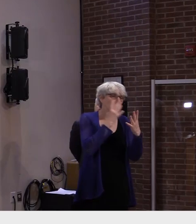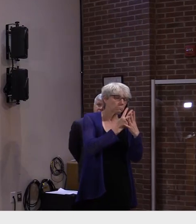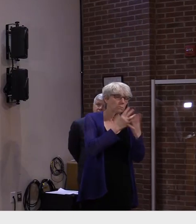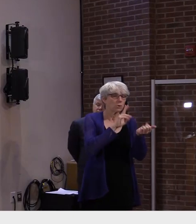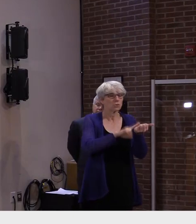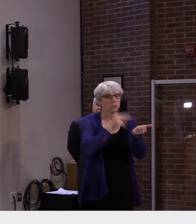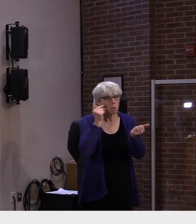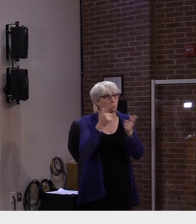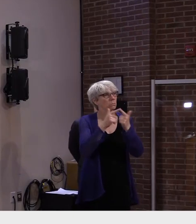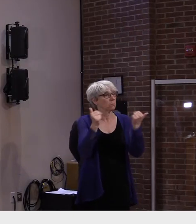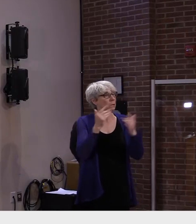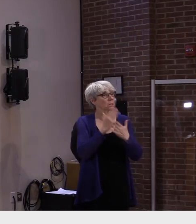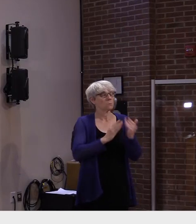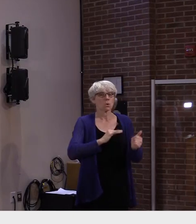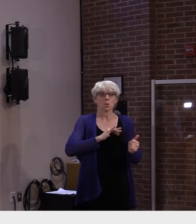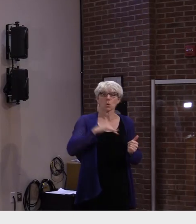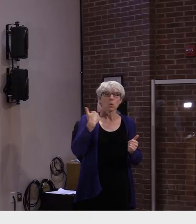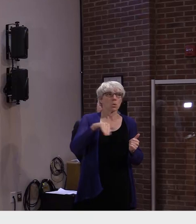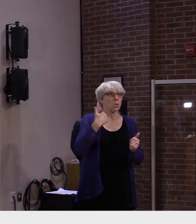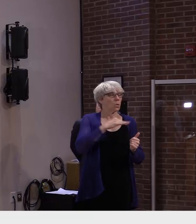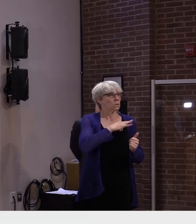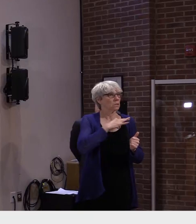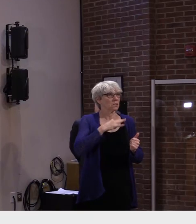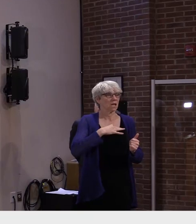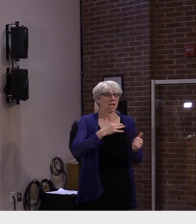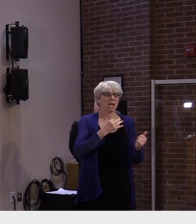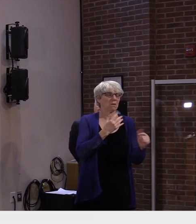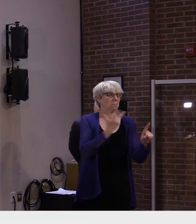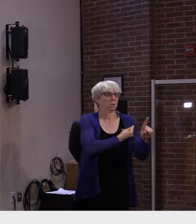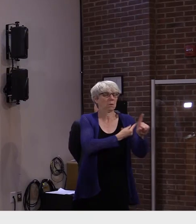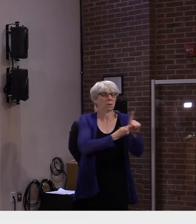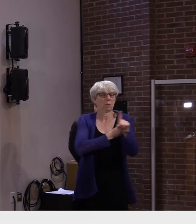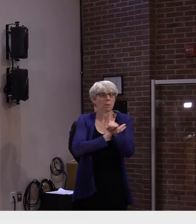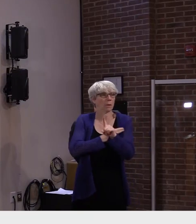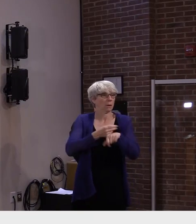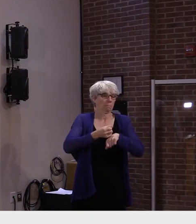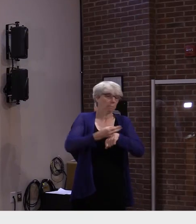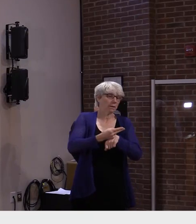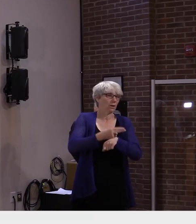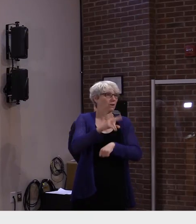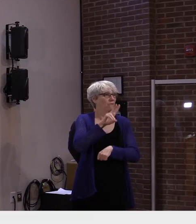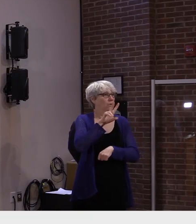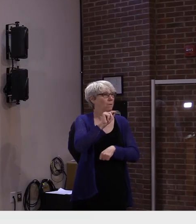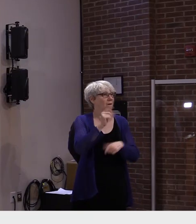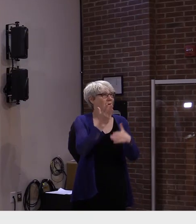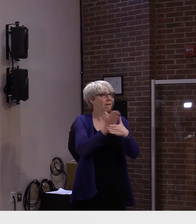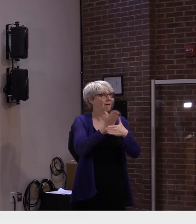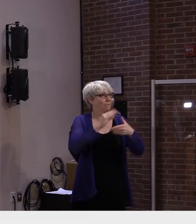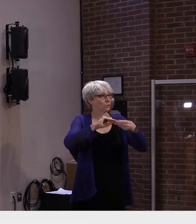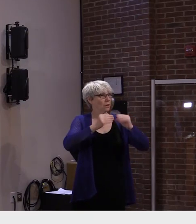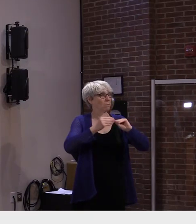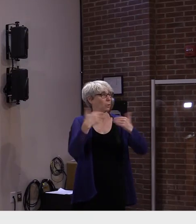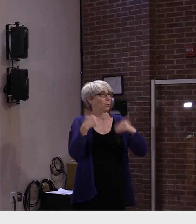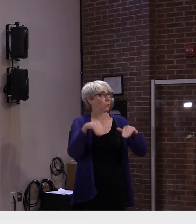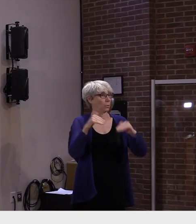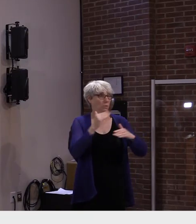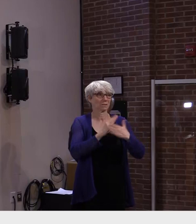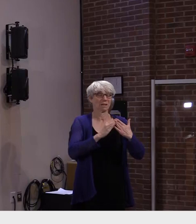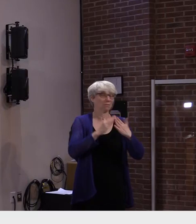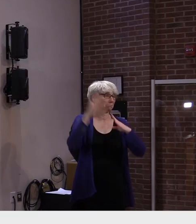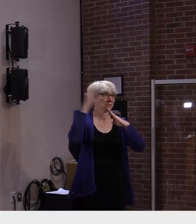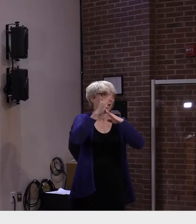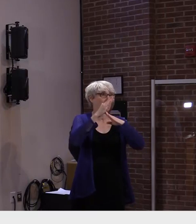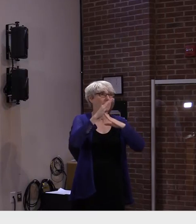with staff equaling or exceeding the vaccination rate of the general population in Vermont. And then some notable